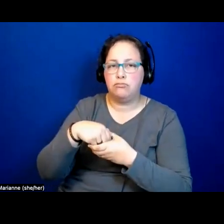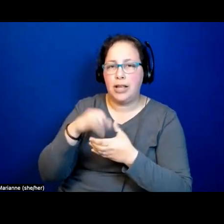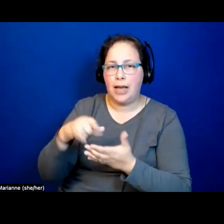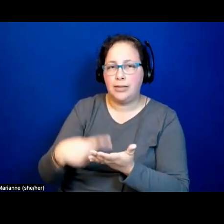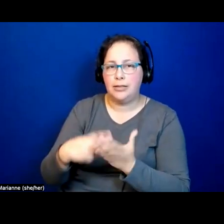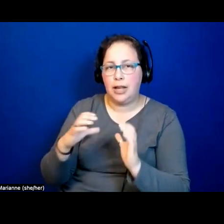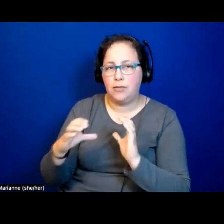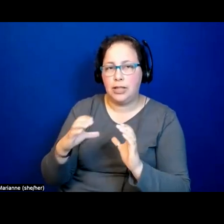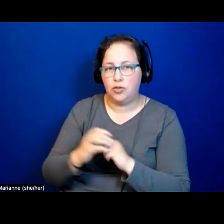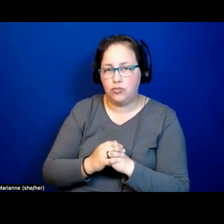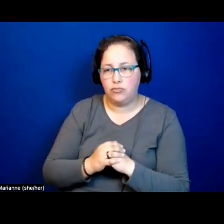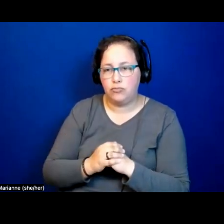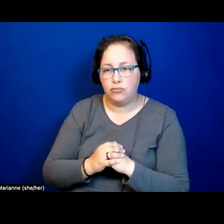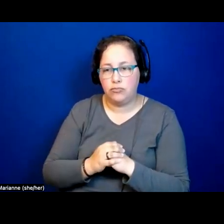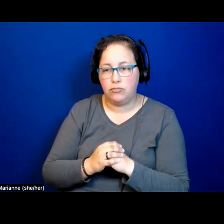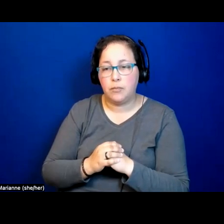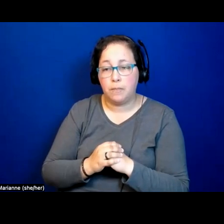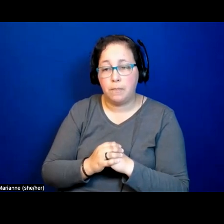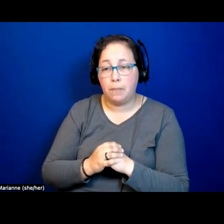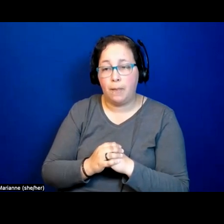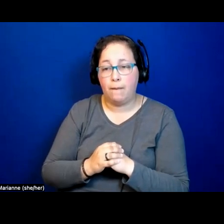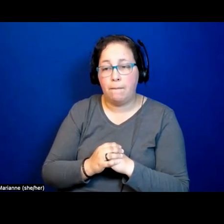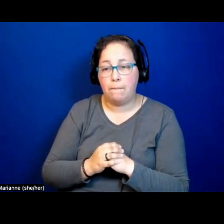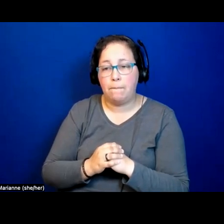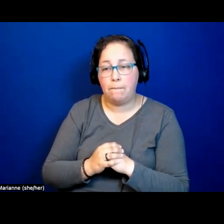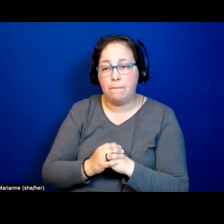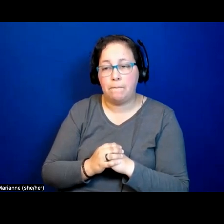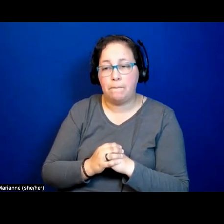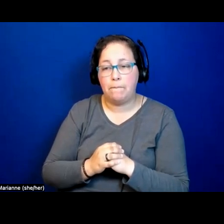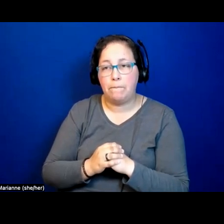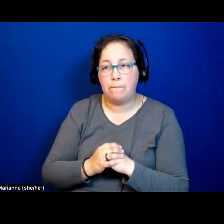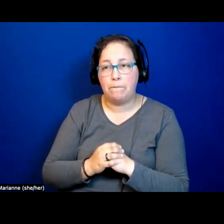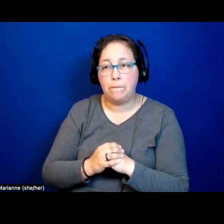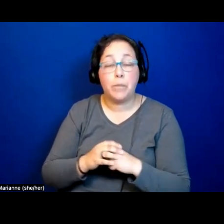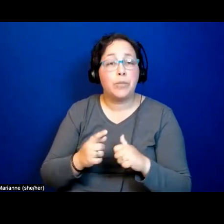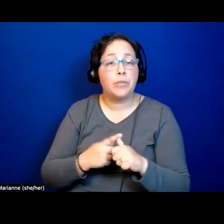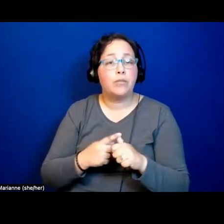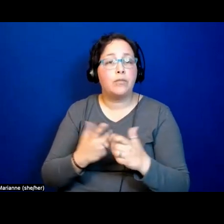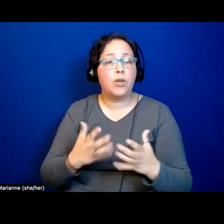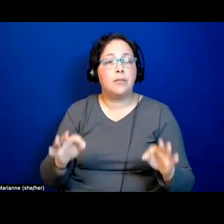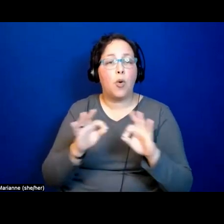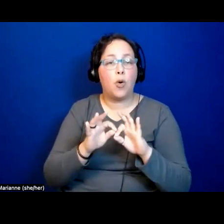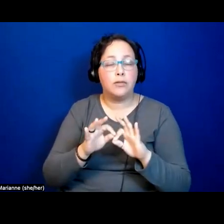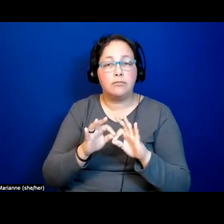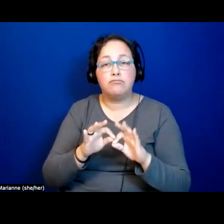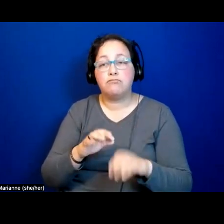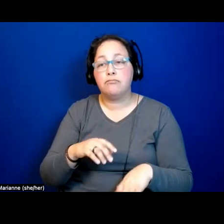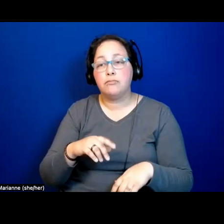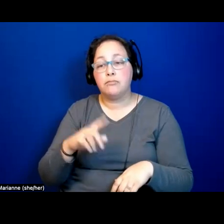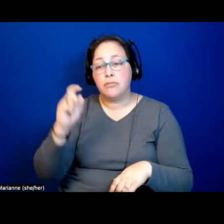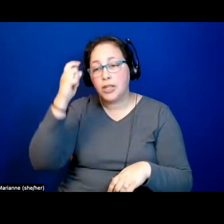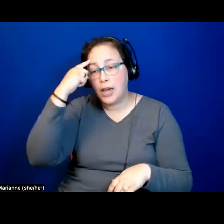I think initially what is, what is important is, is that municipal actors, policy makers,